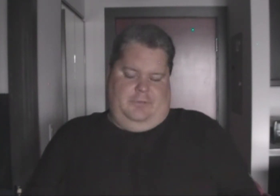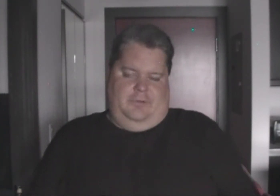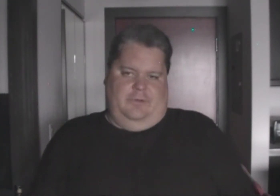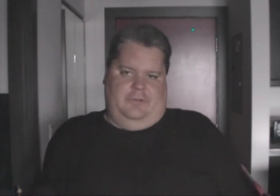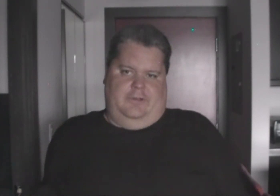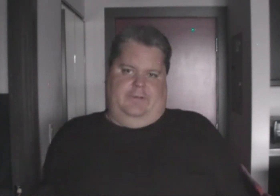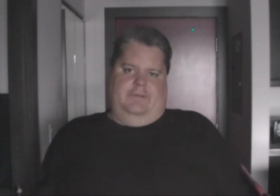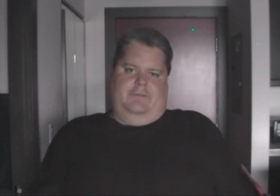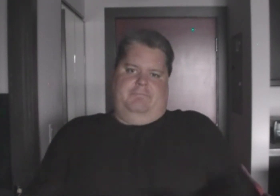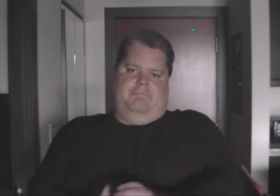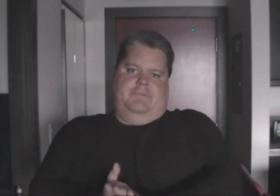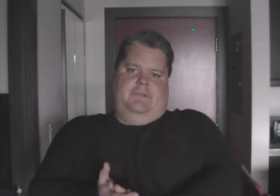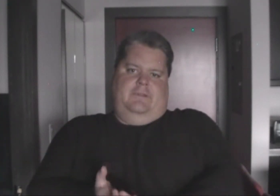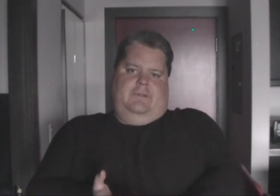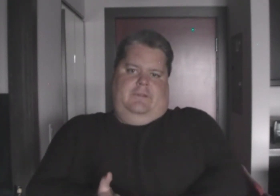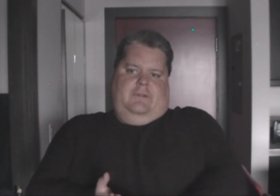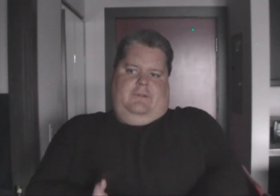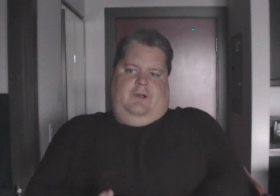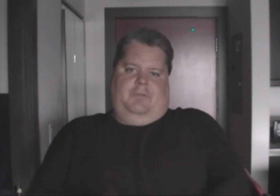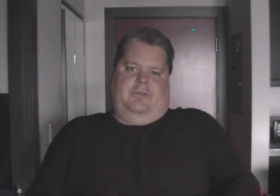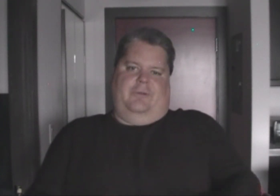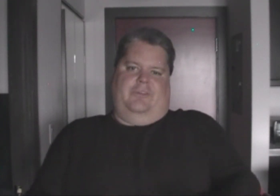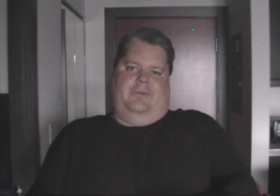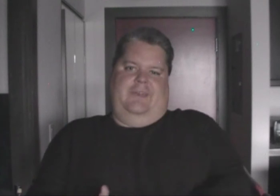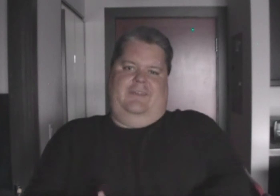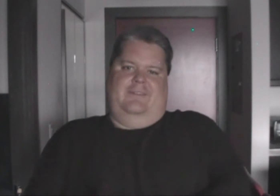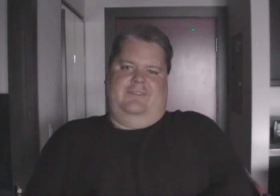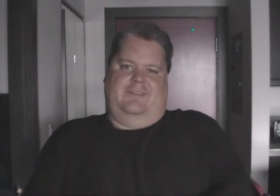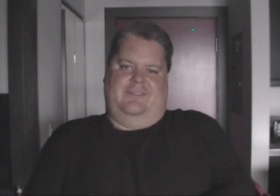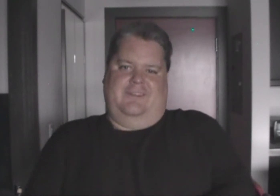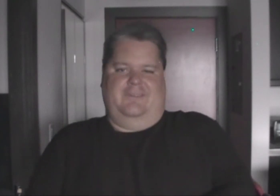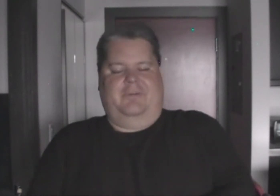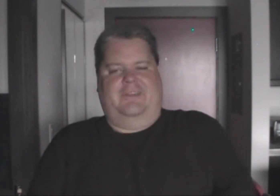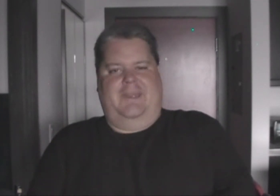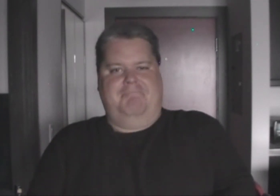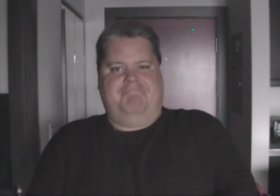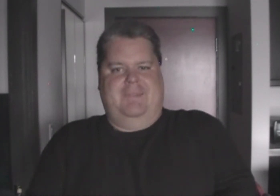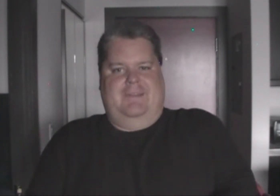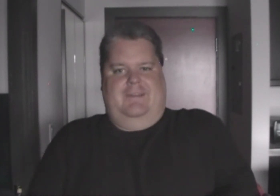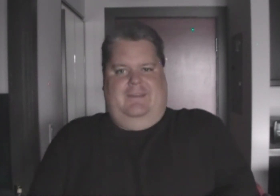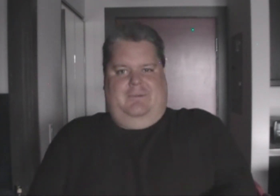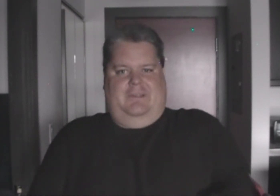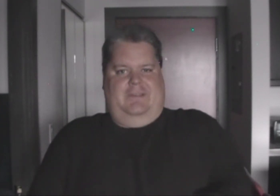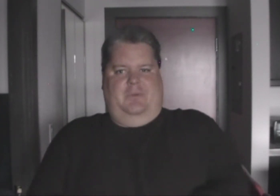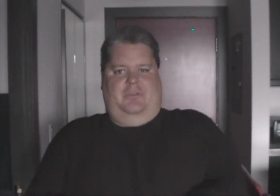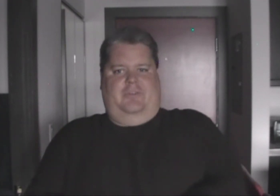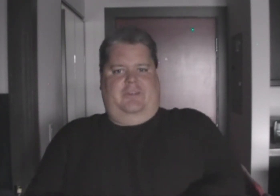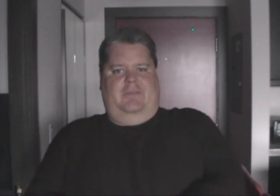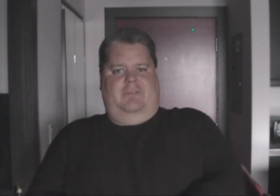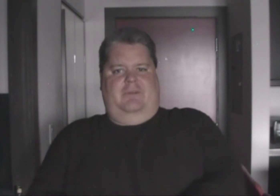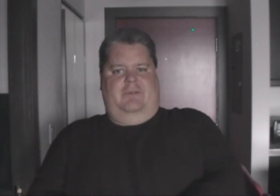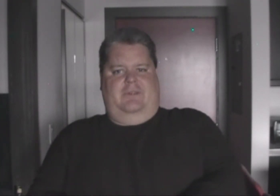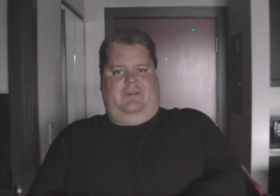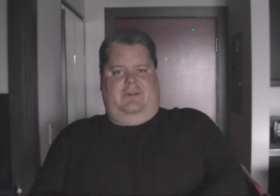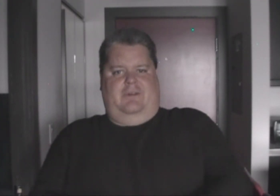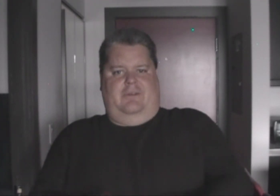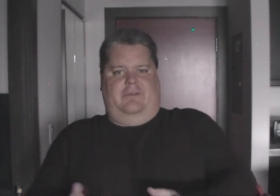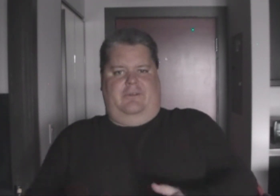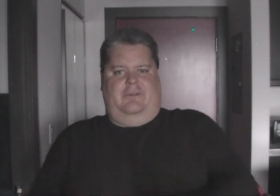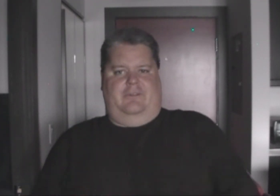when there's, uh, obstacles in the way, which is, that's the point of the game. But that was a fun game too, and it got harder and harder as